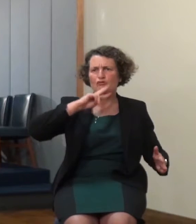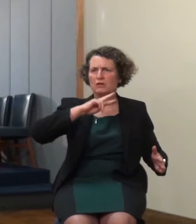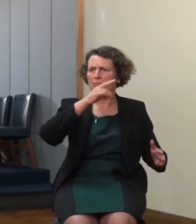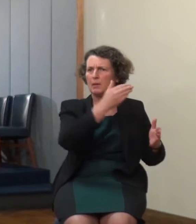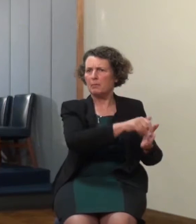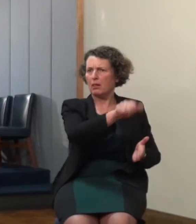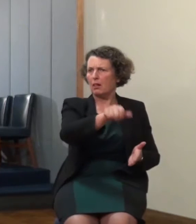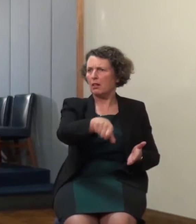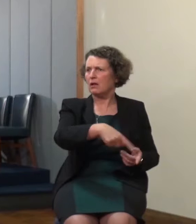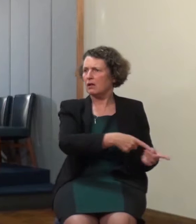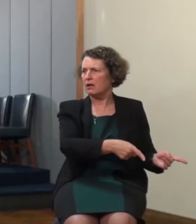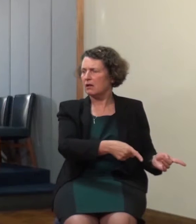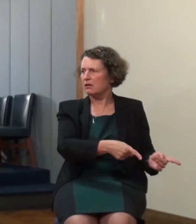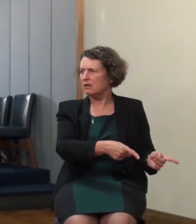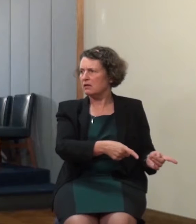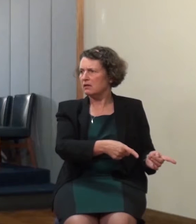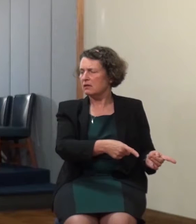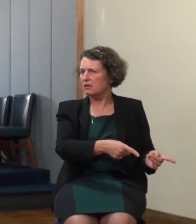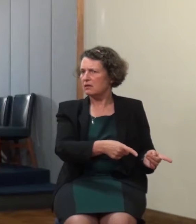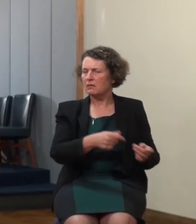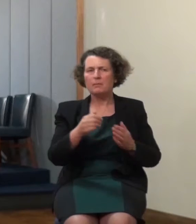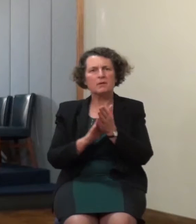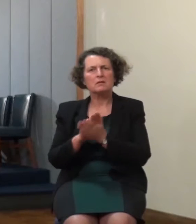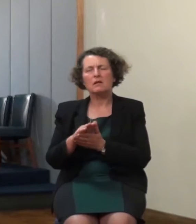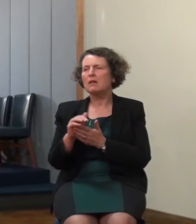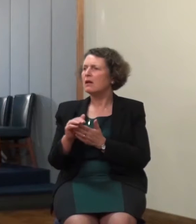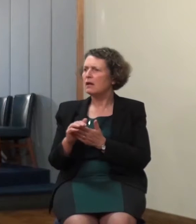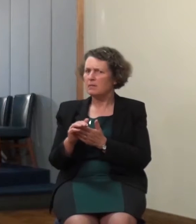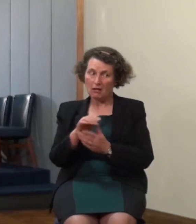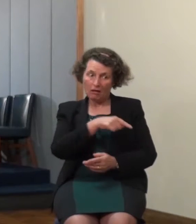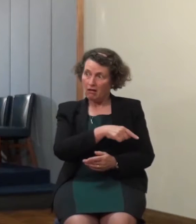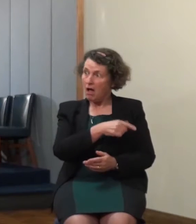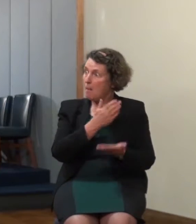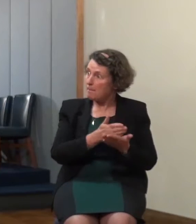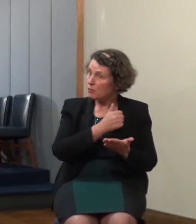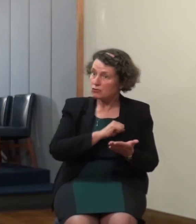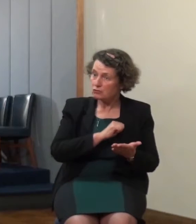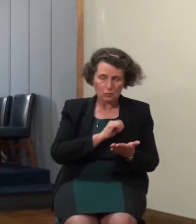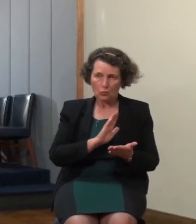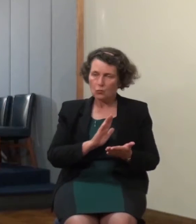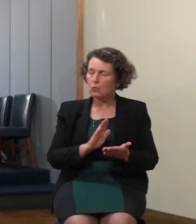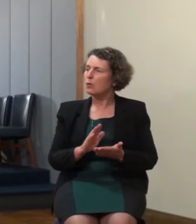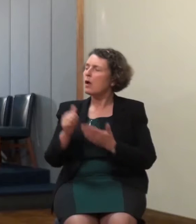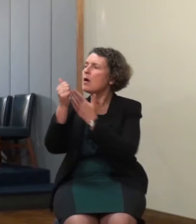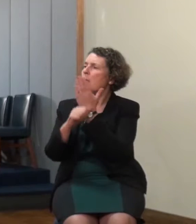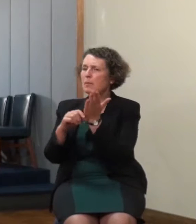we're taught in scripture that we cannot lose our salvation if we're genuinely saved this can only mean one